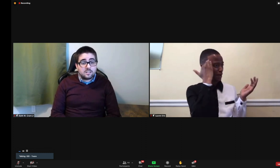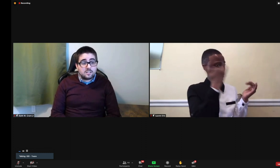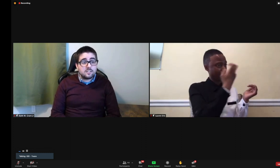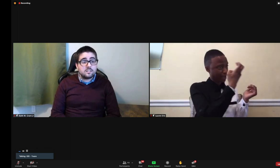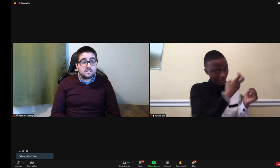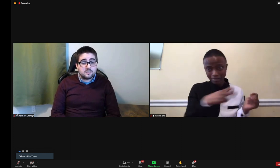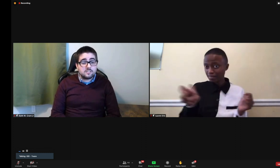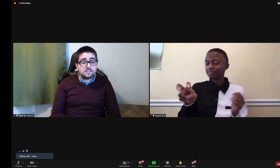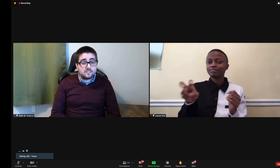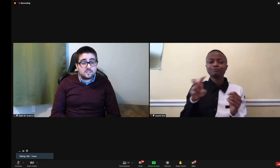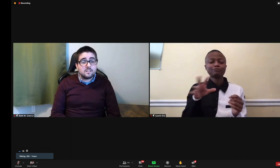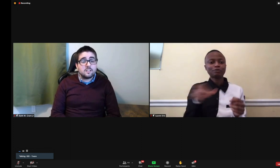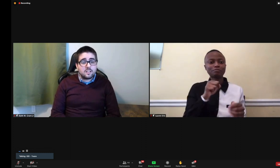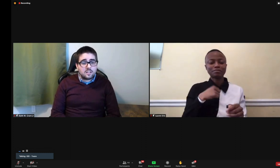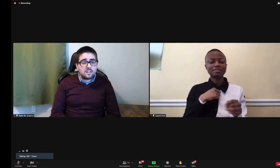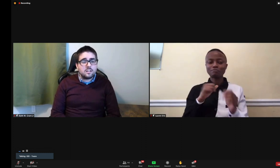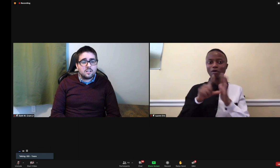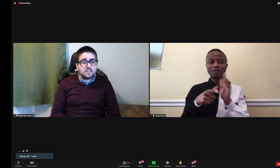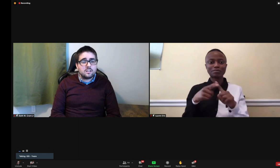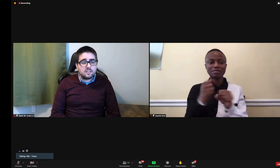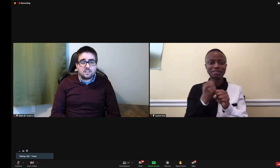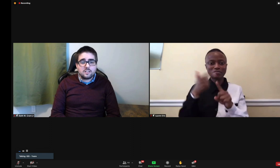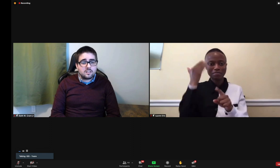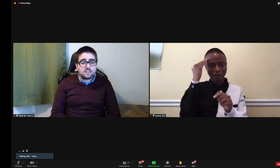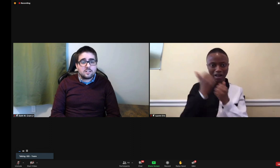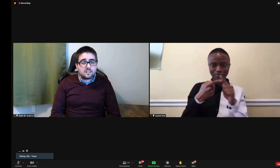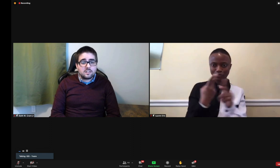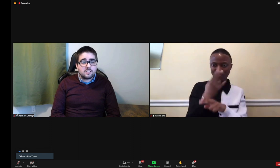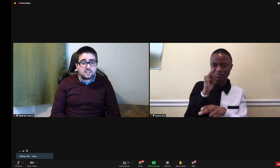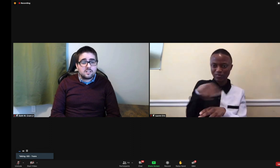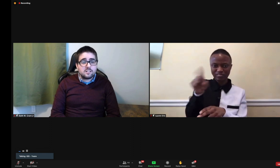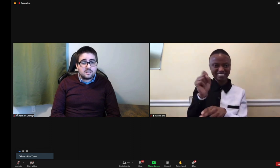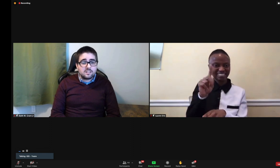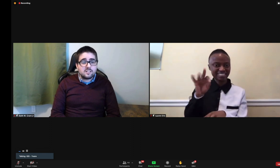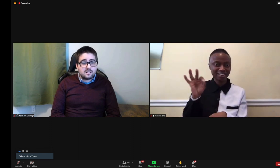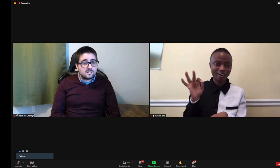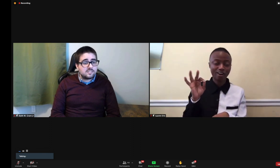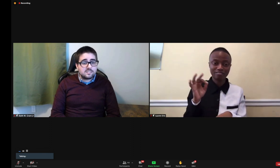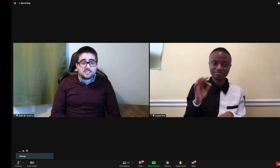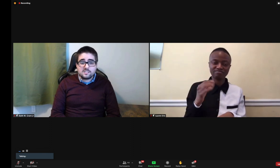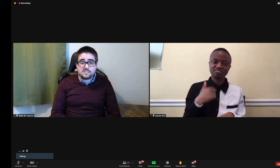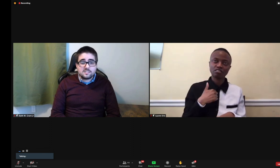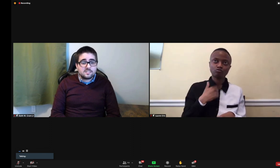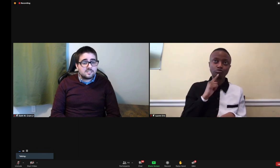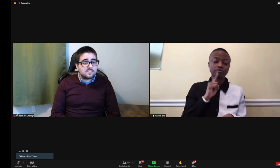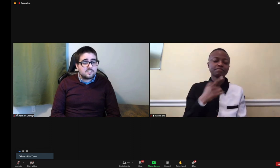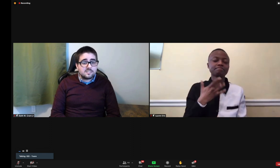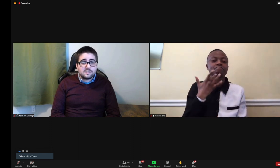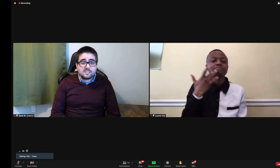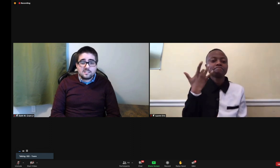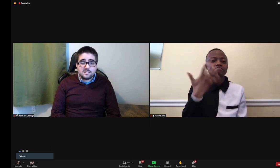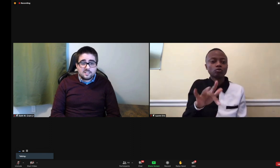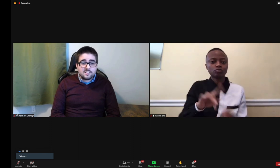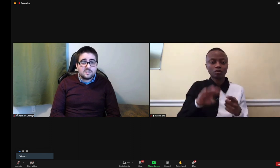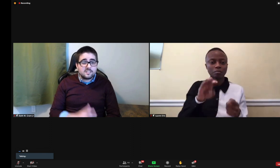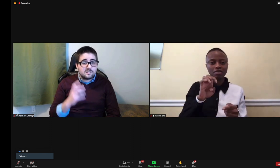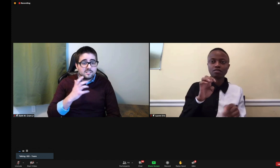and everything that I knew. And, you know, it took me a while to learn how to use this Adobe stuff. But I was very fortunate